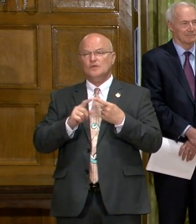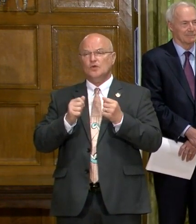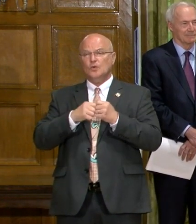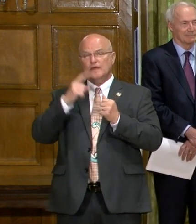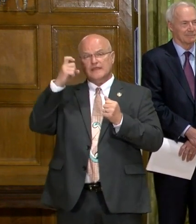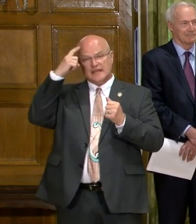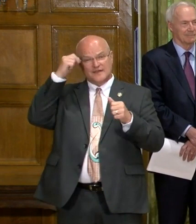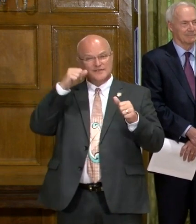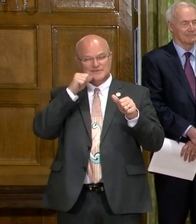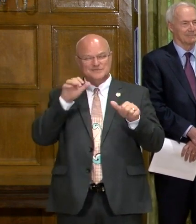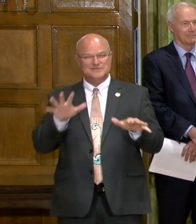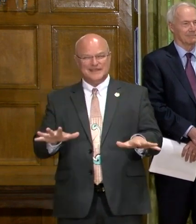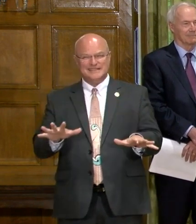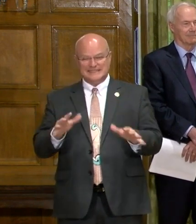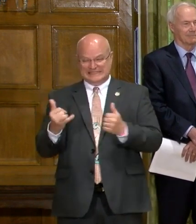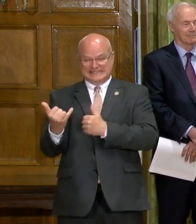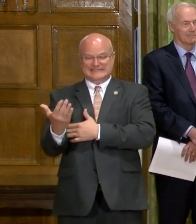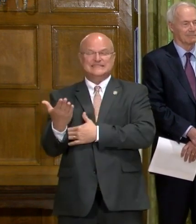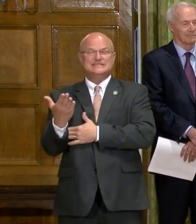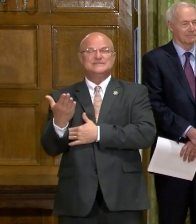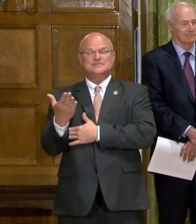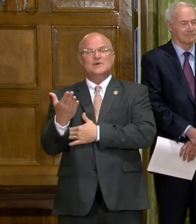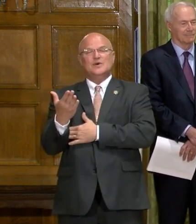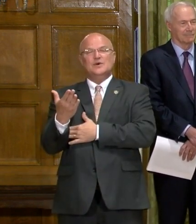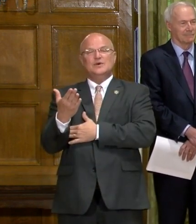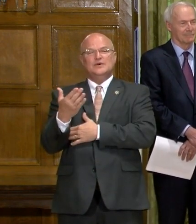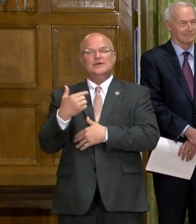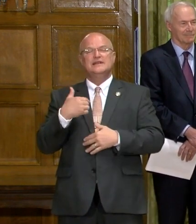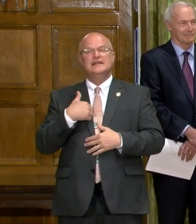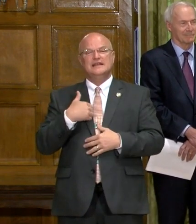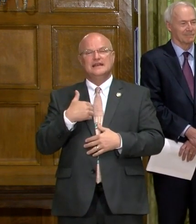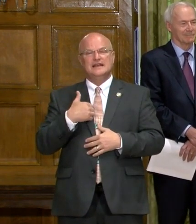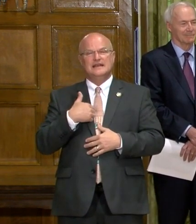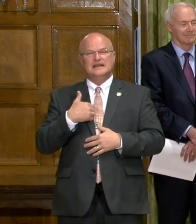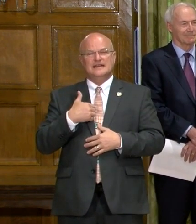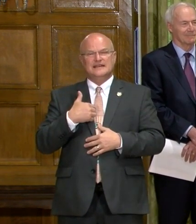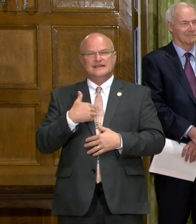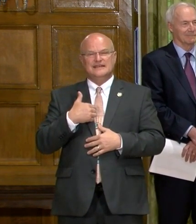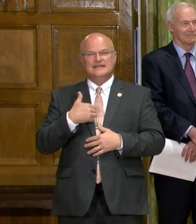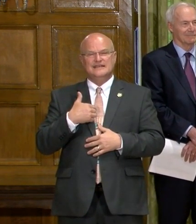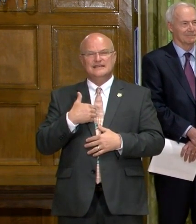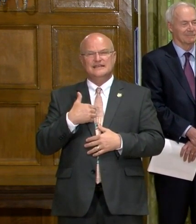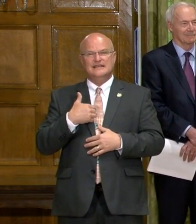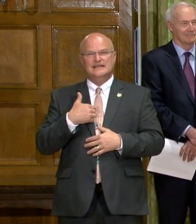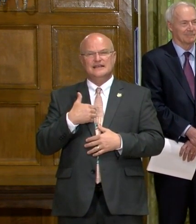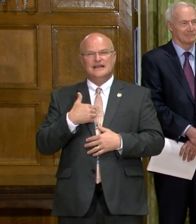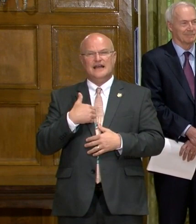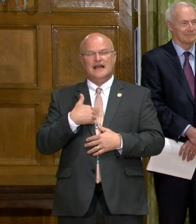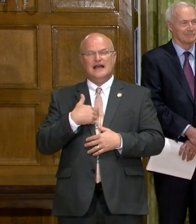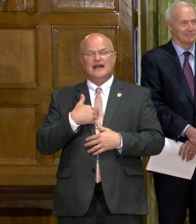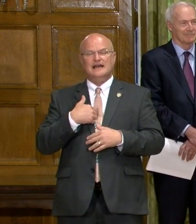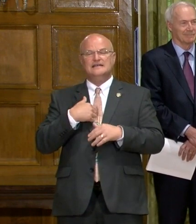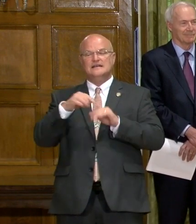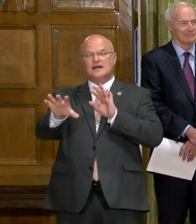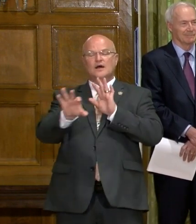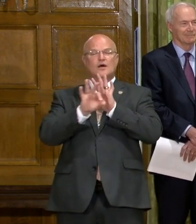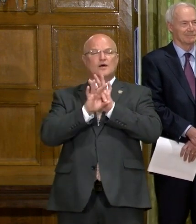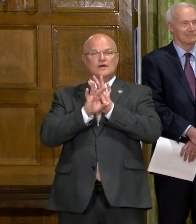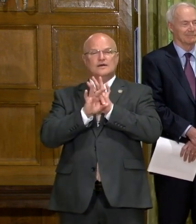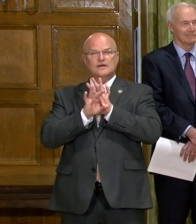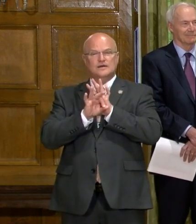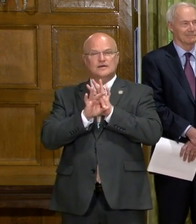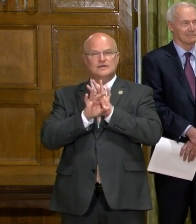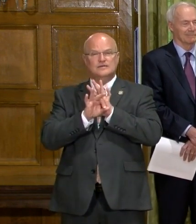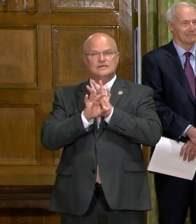uh, with the governor's blessing, uh, this morning, um, I've, uh, uh, uh, I'm appointing a, uh,